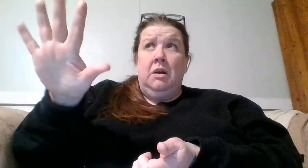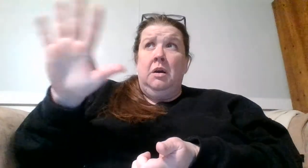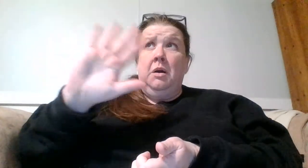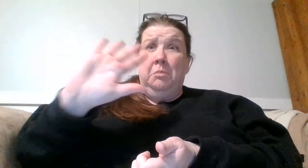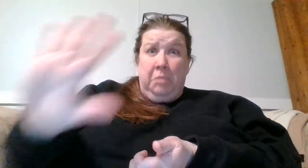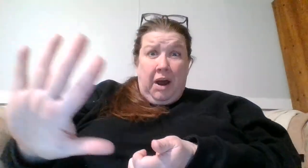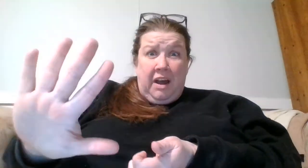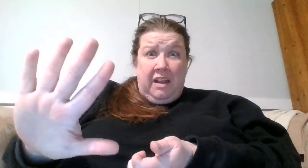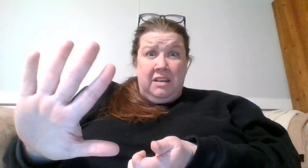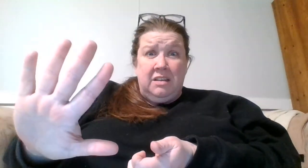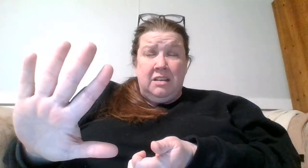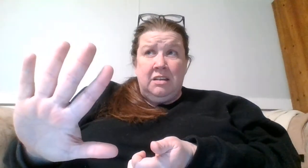but...